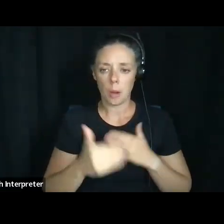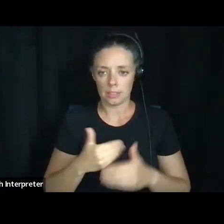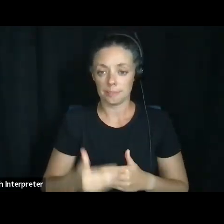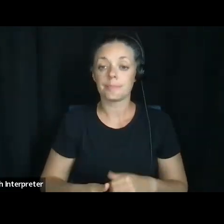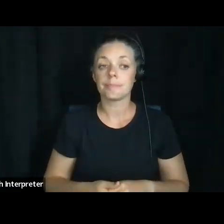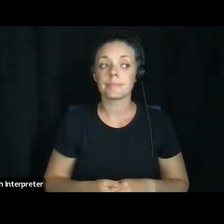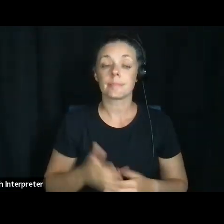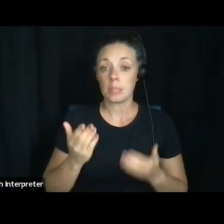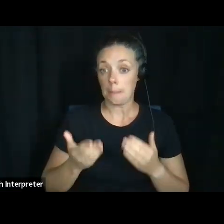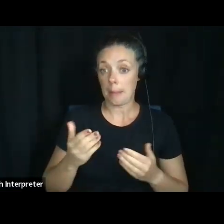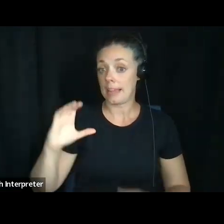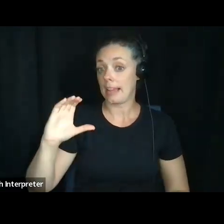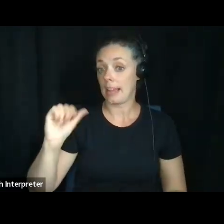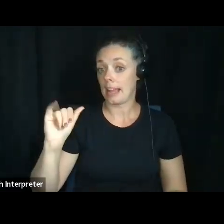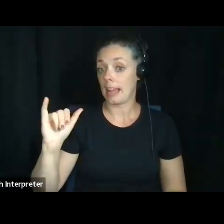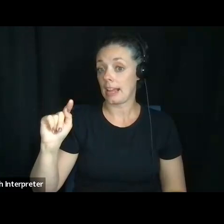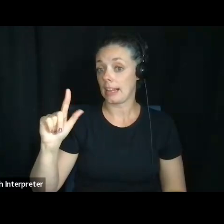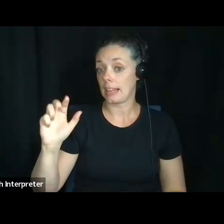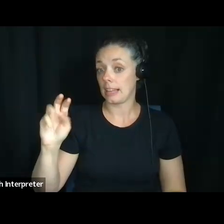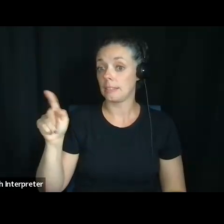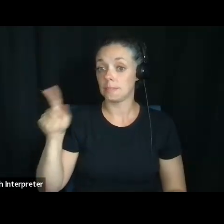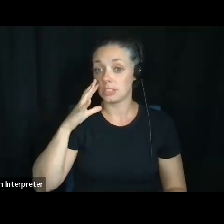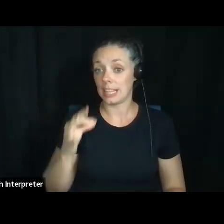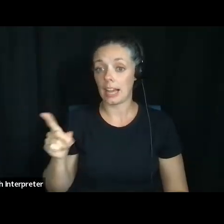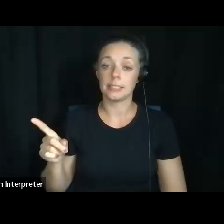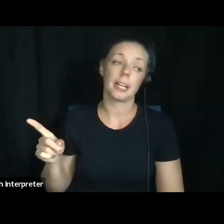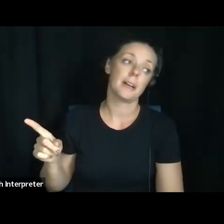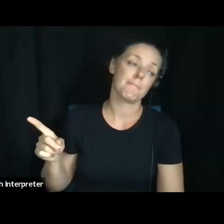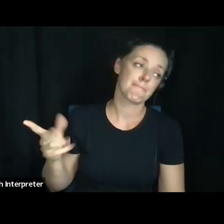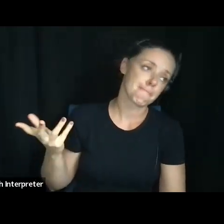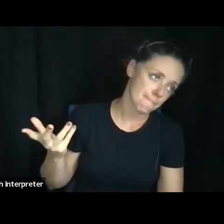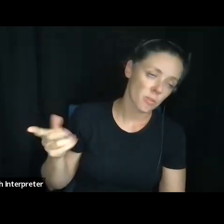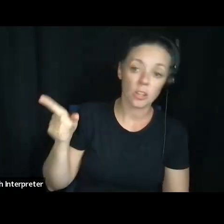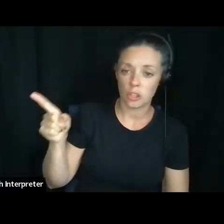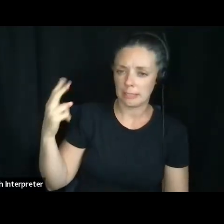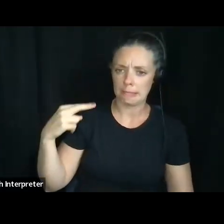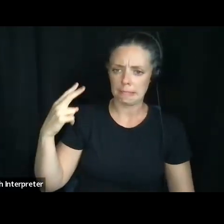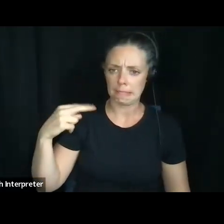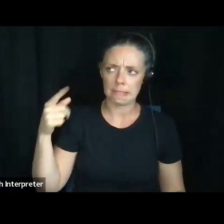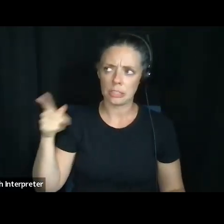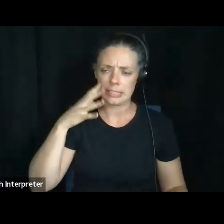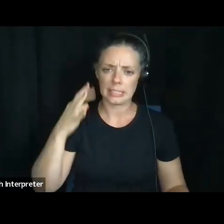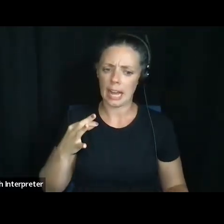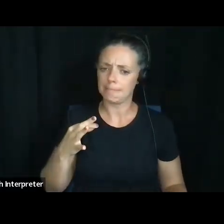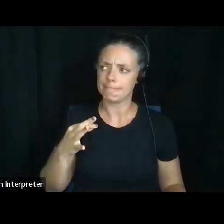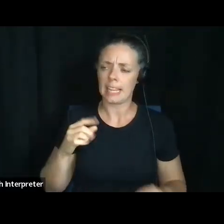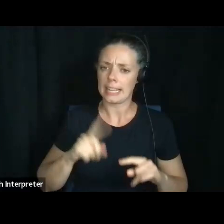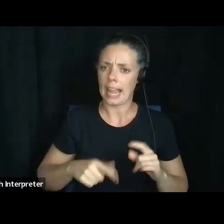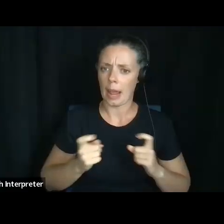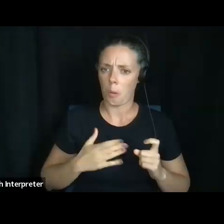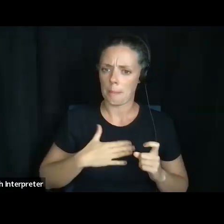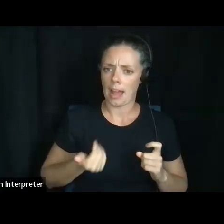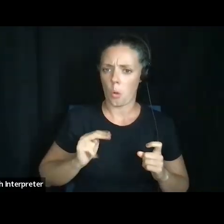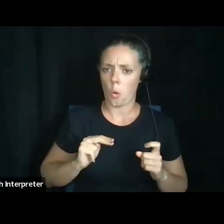decides that, um, I, uh, I'm not able to handle my own affairs. I'm not able to make my own